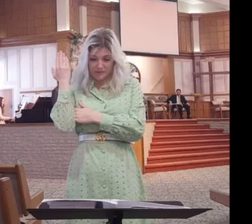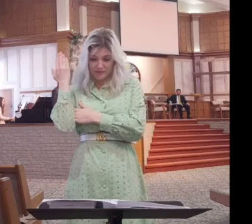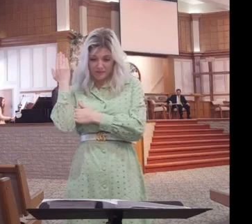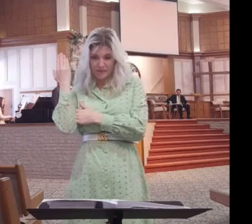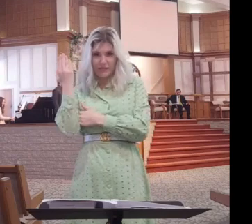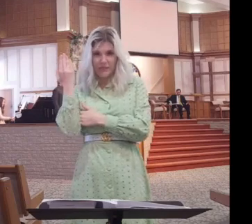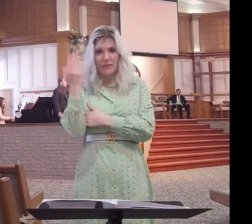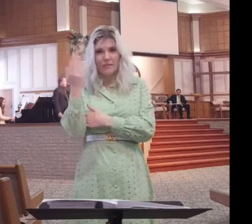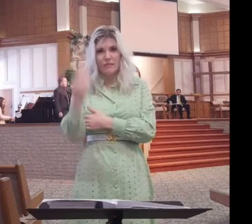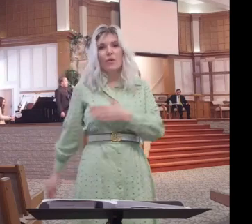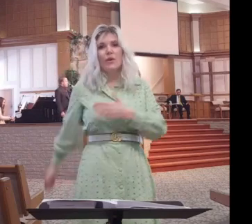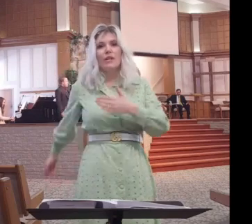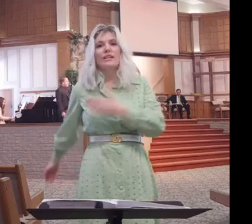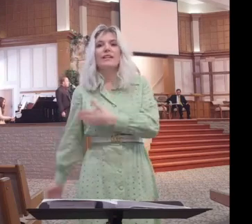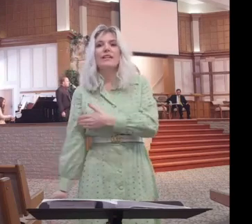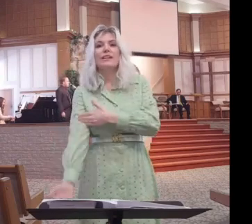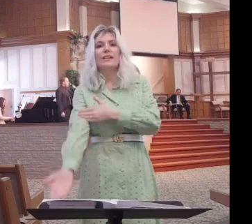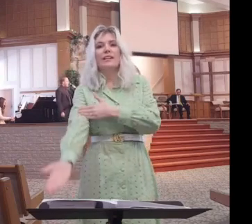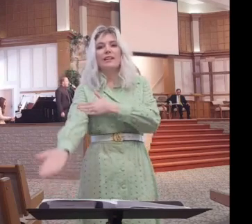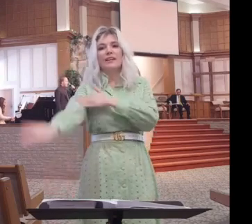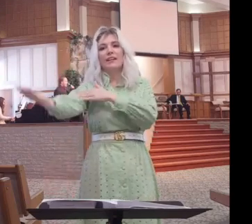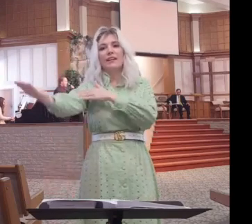Morning hath come